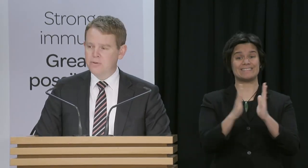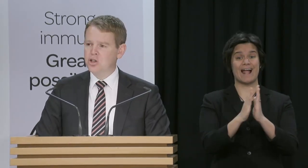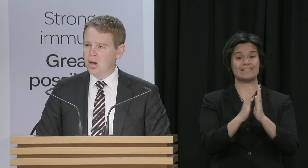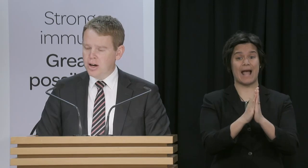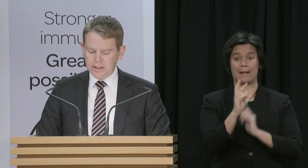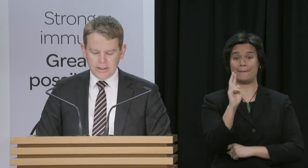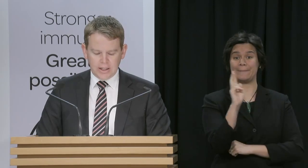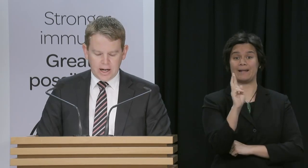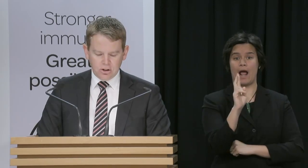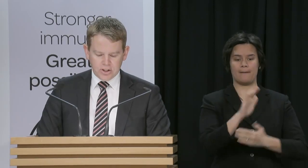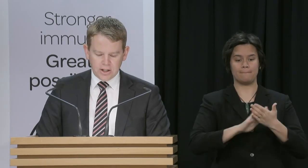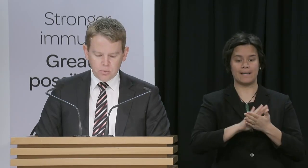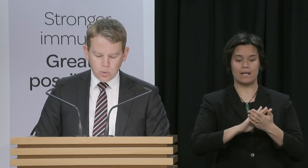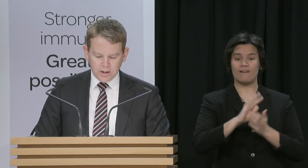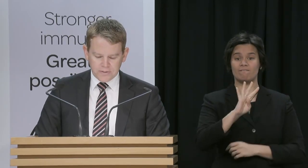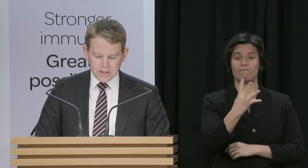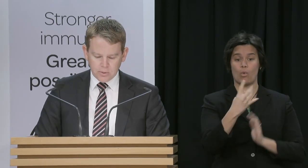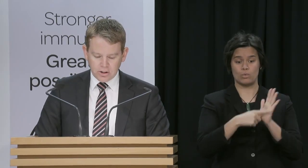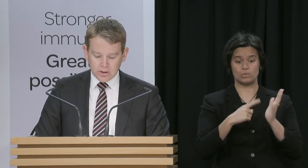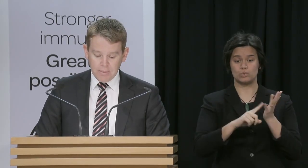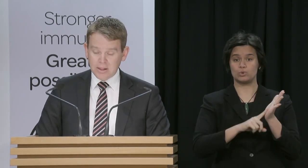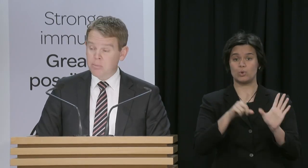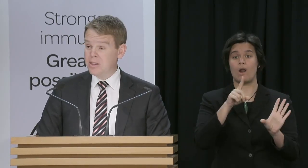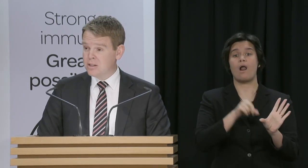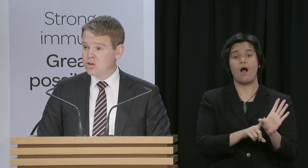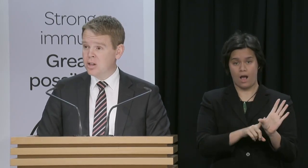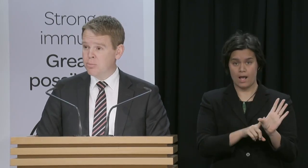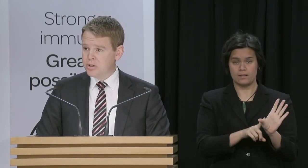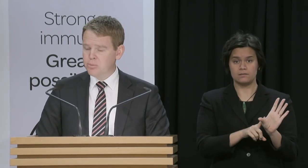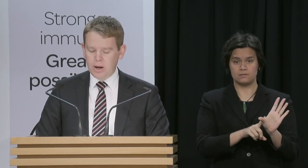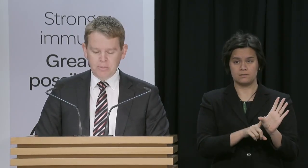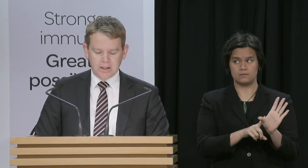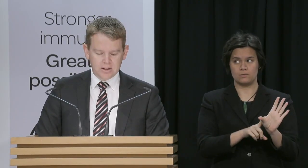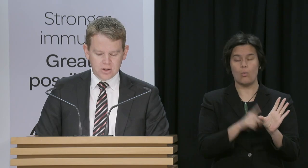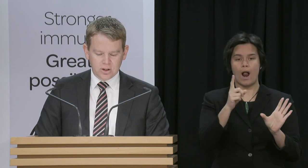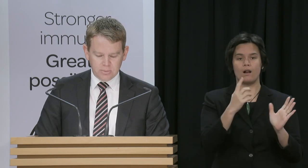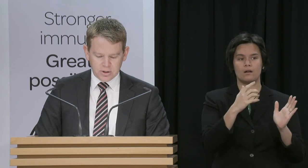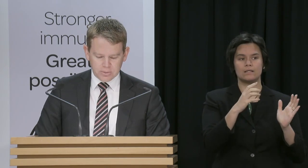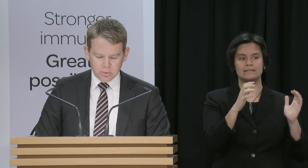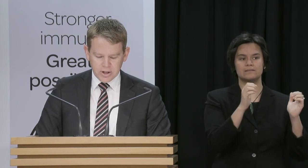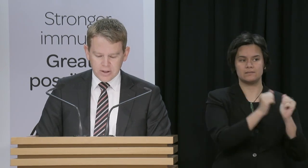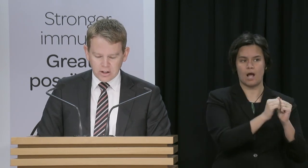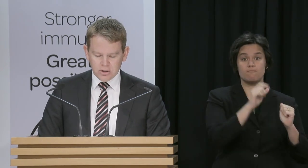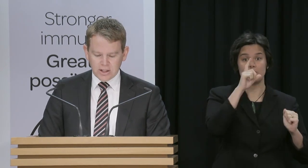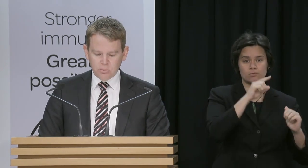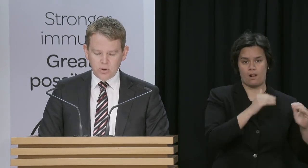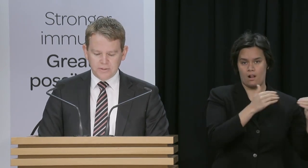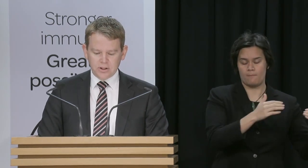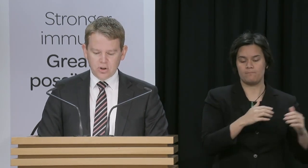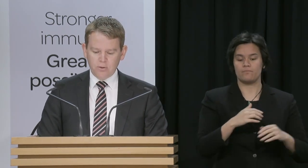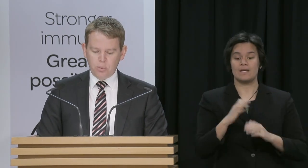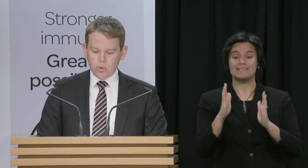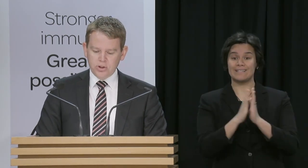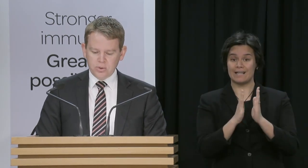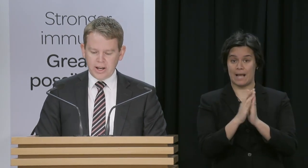4th of July, New Zealand will lift, they made the decision in principle, Cabinet made the decision in principle, that New Zealand will